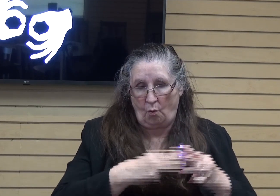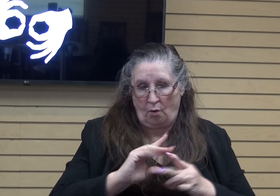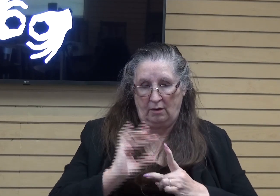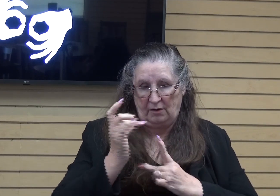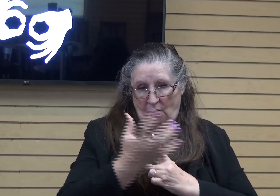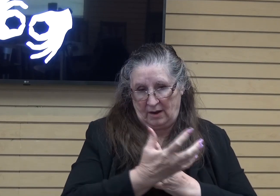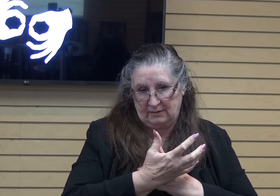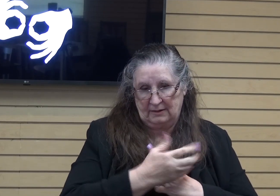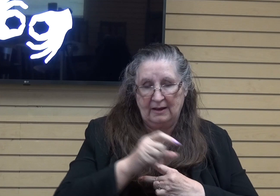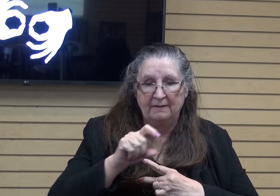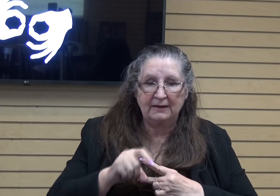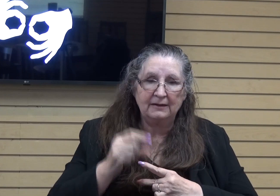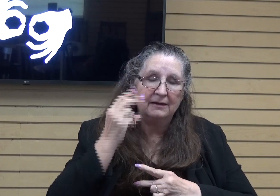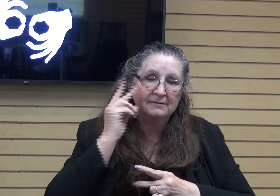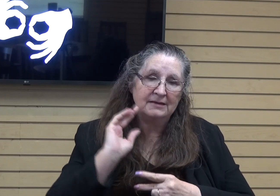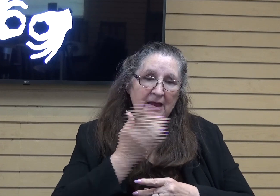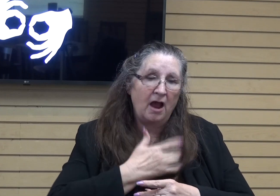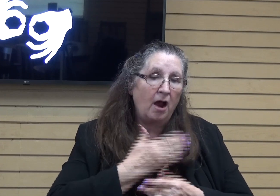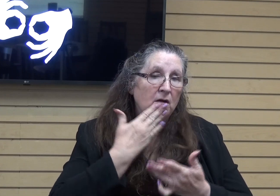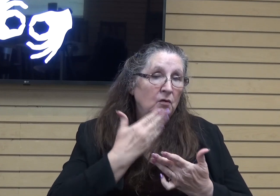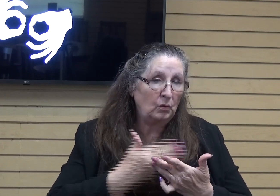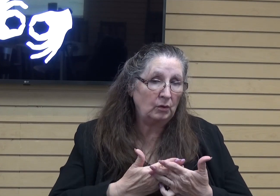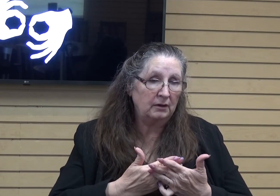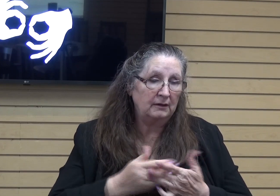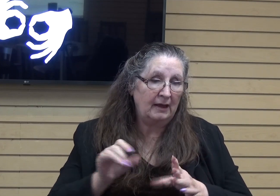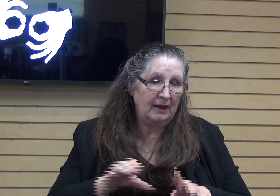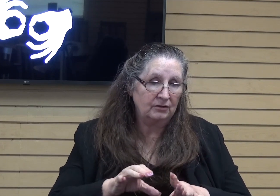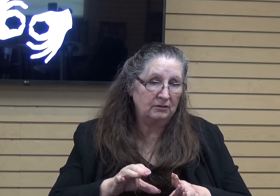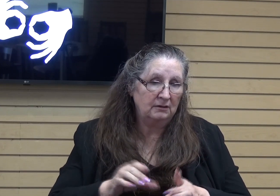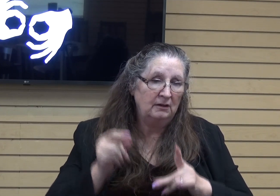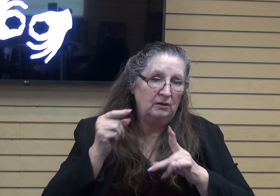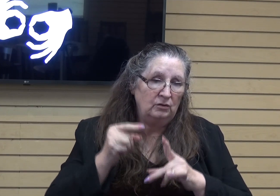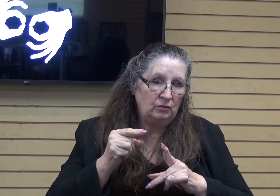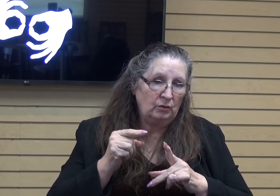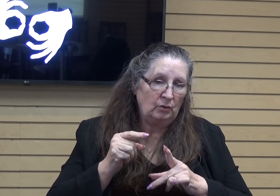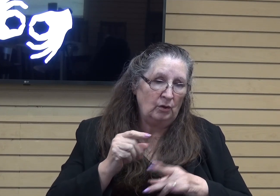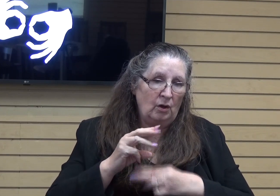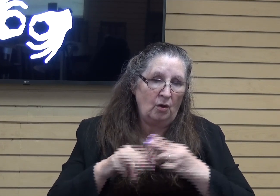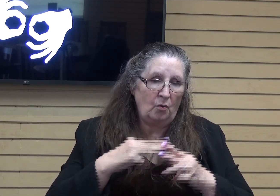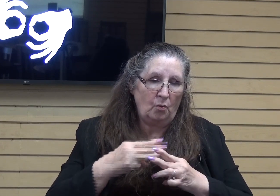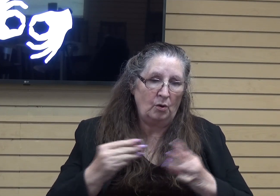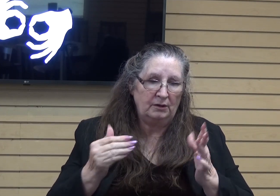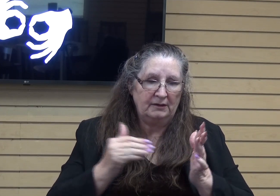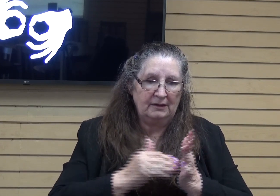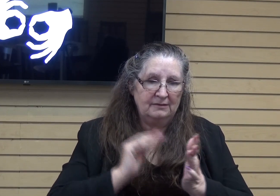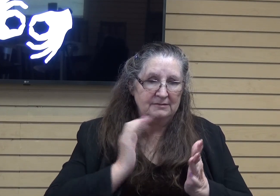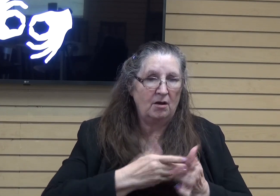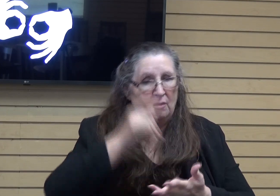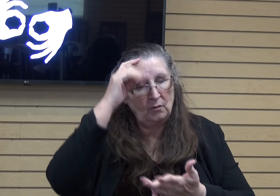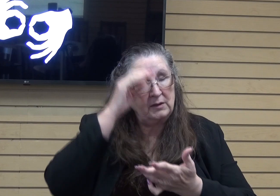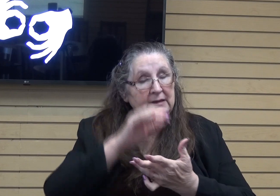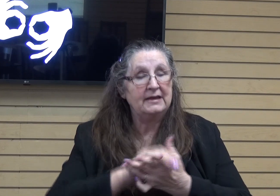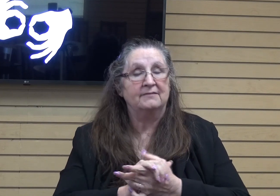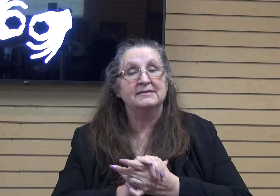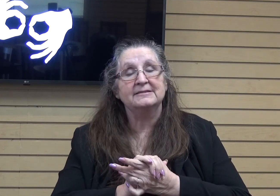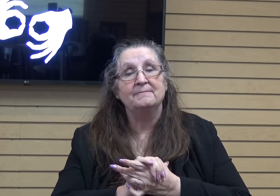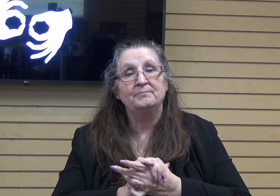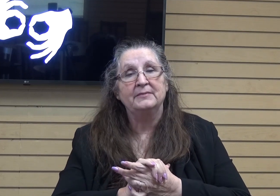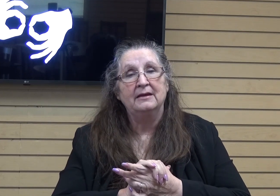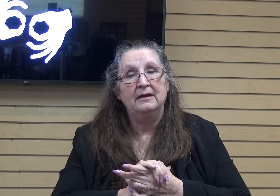our goodness, even in and toward a world that is opposed to our beliefs. And to me, this is a